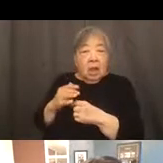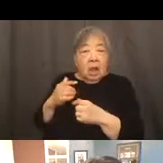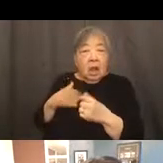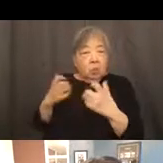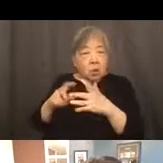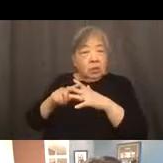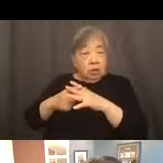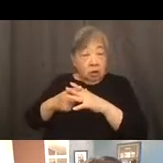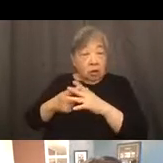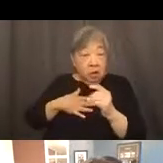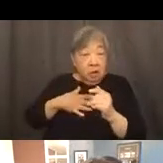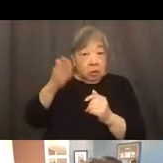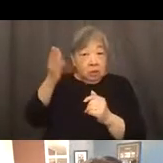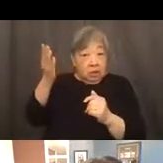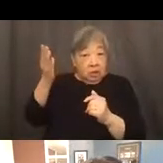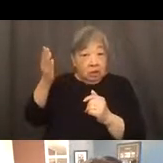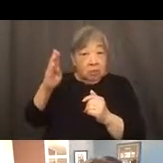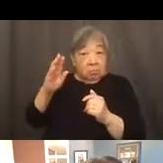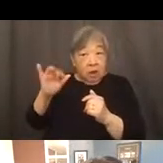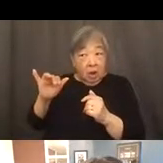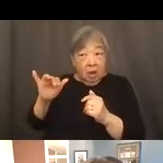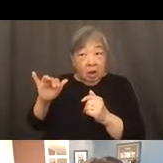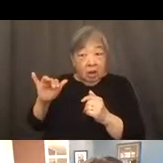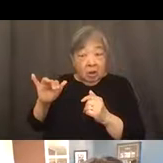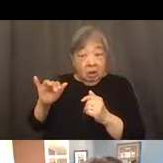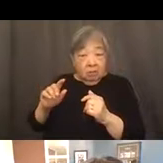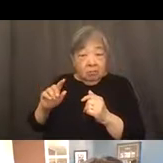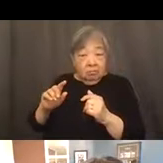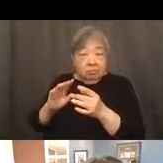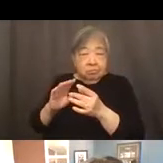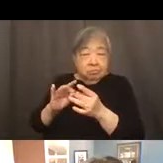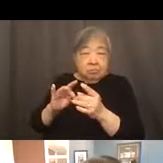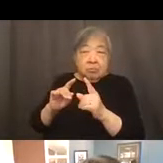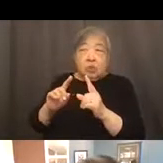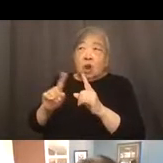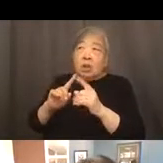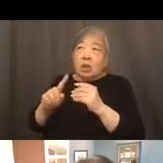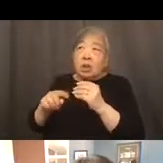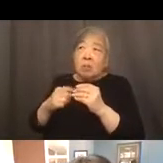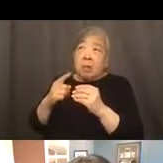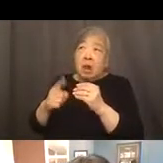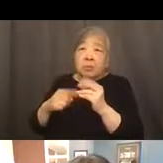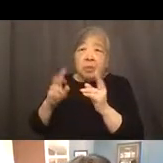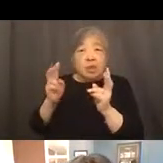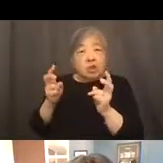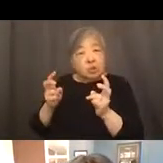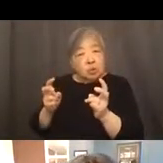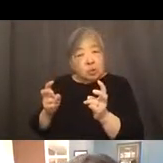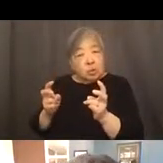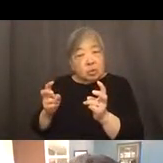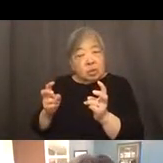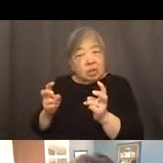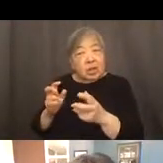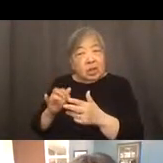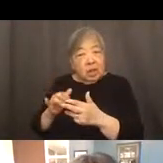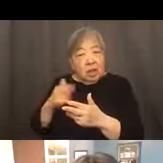out my presentation by really talking about the issues that we're